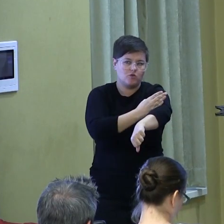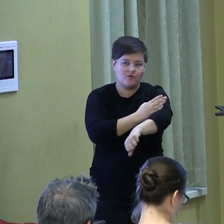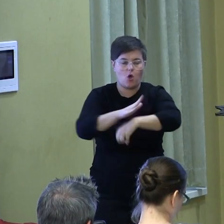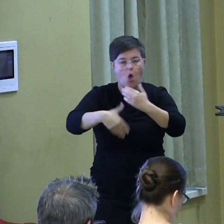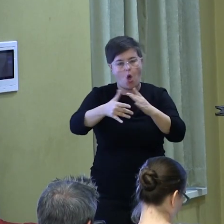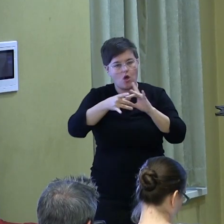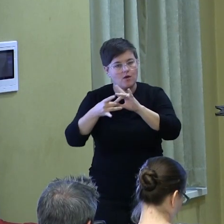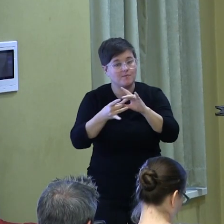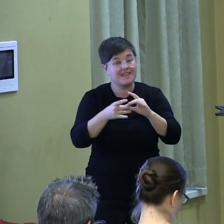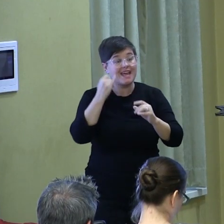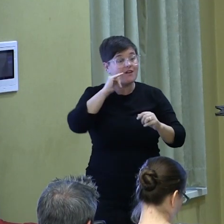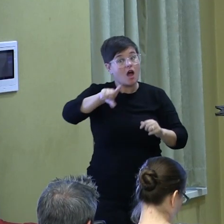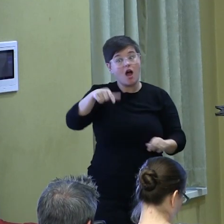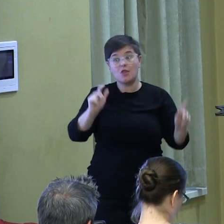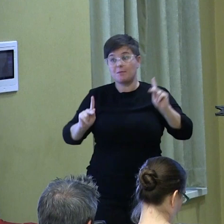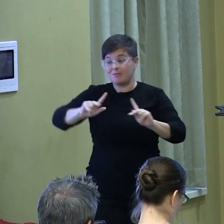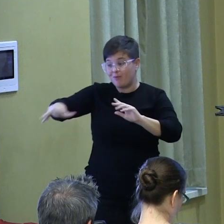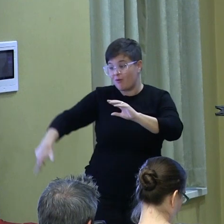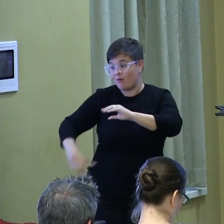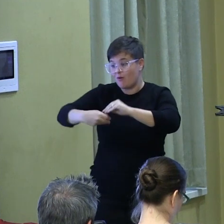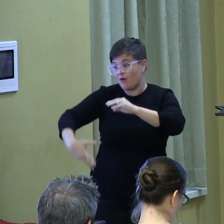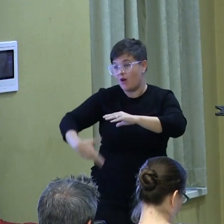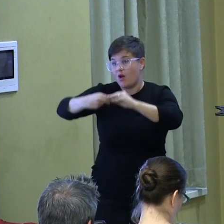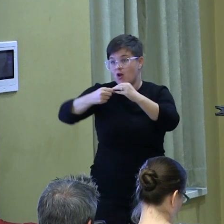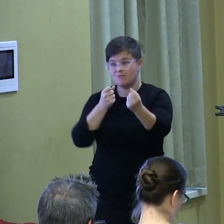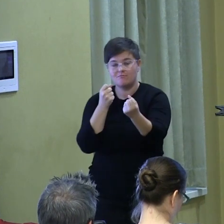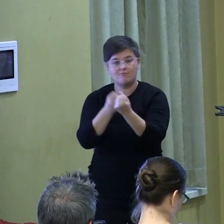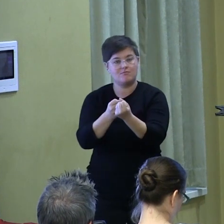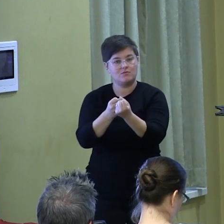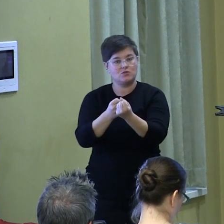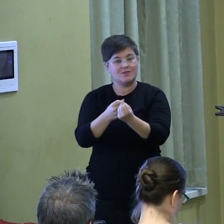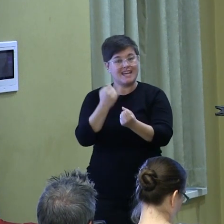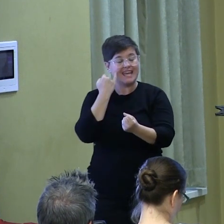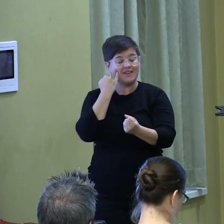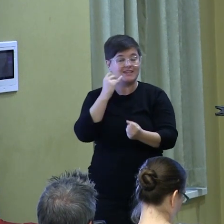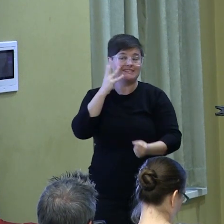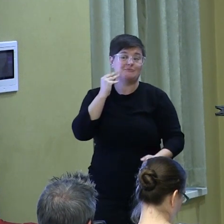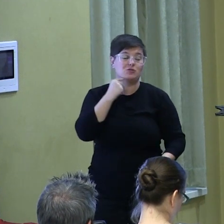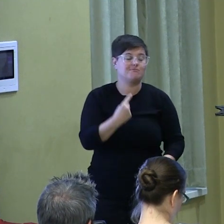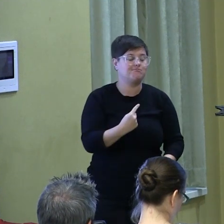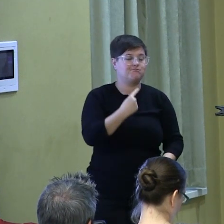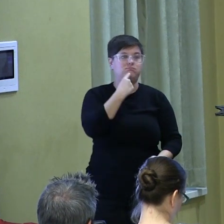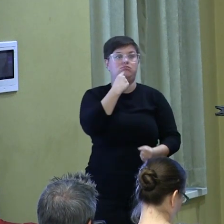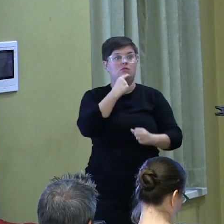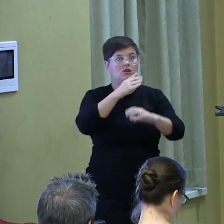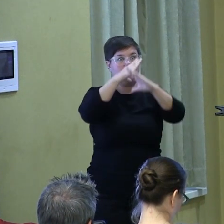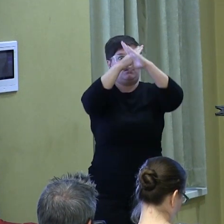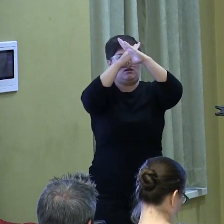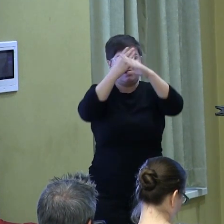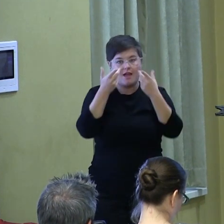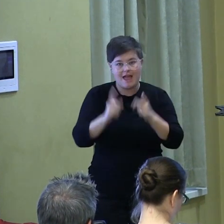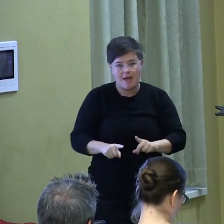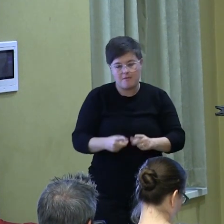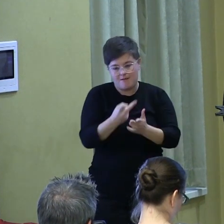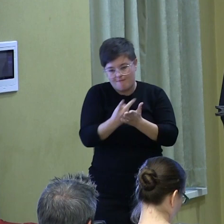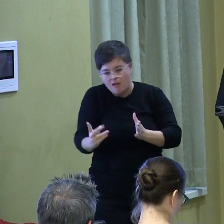hope alongside others, we're bullied when we face disappointment and obstacles and failure.